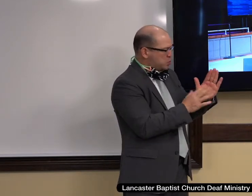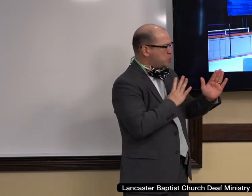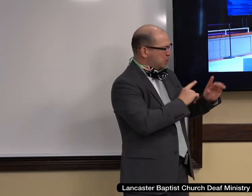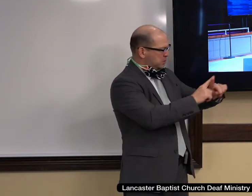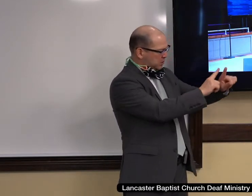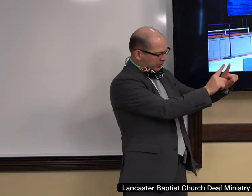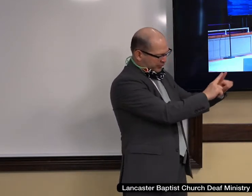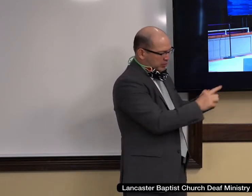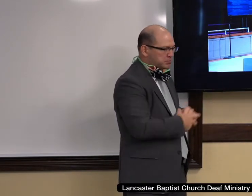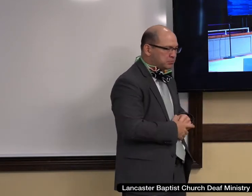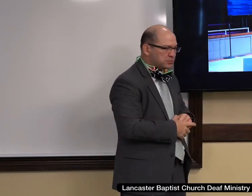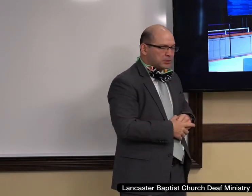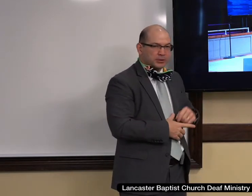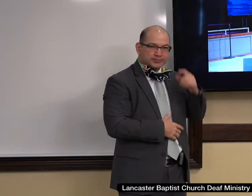start a new city in downtown Seattle.